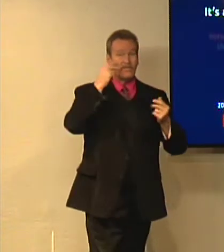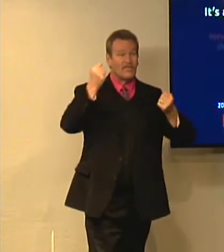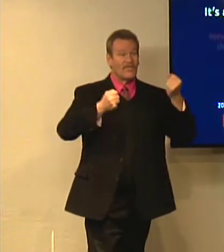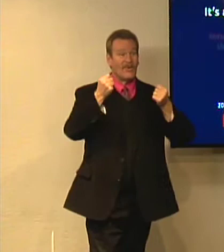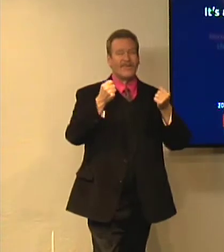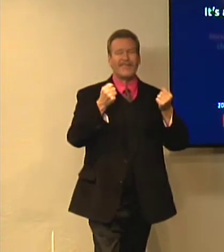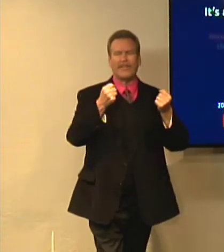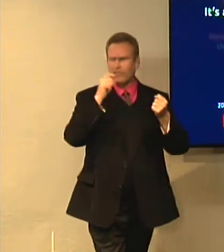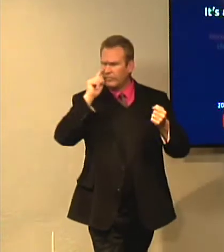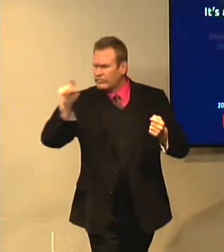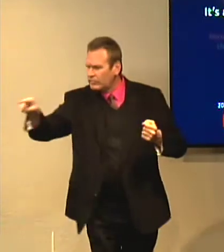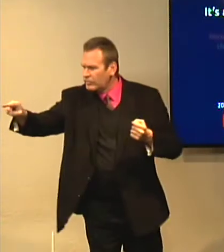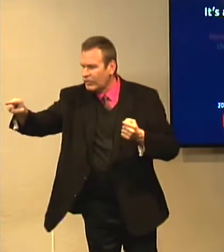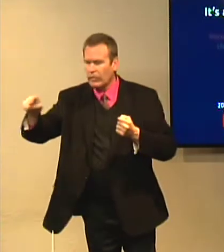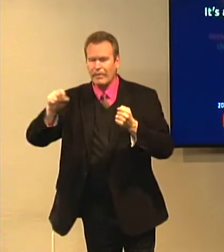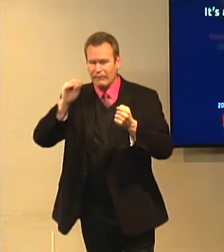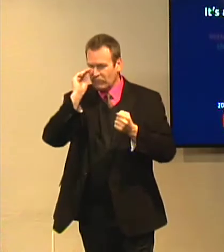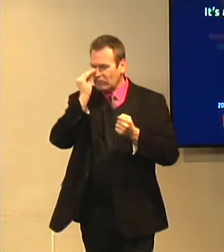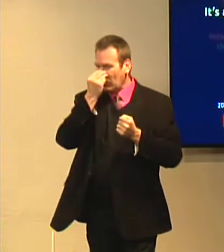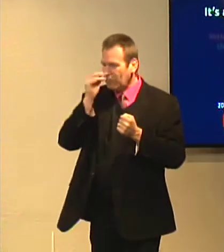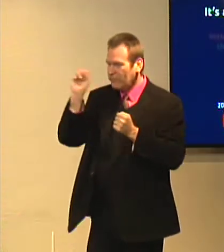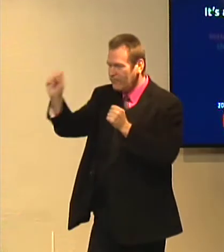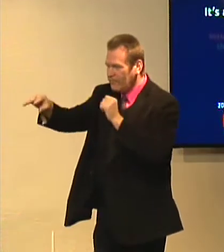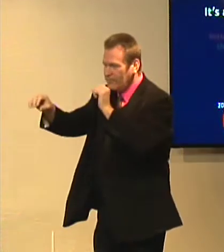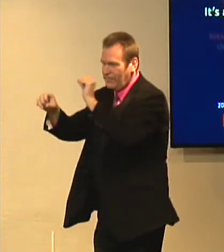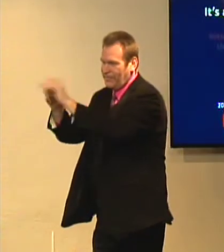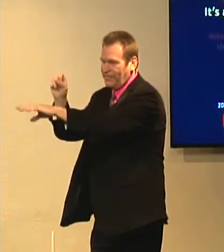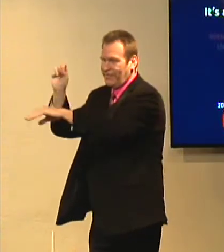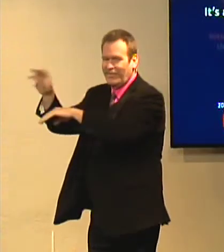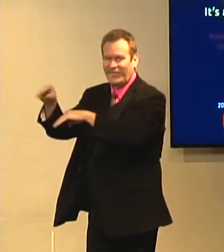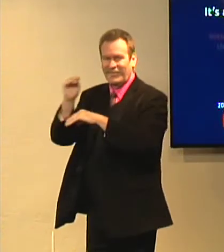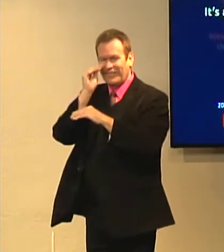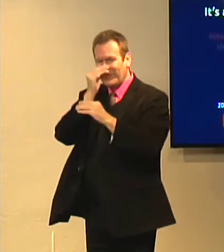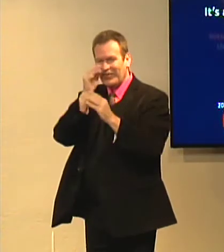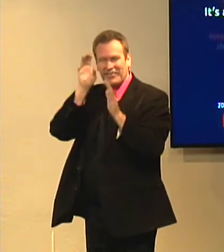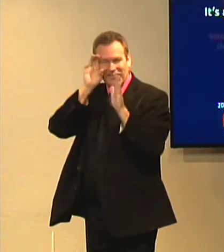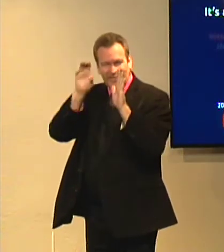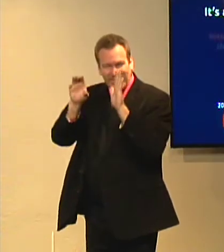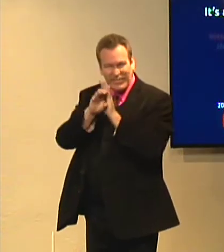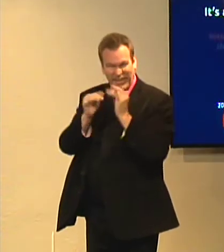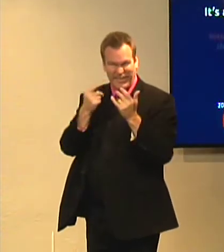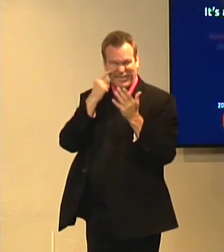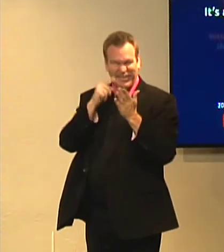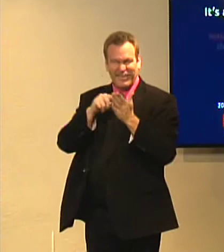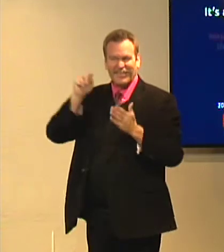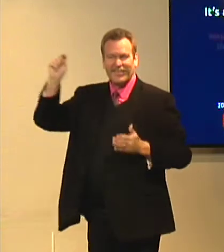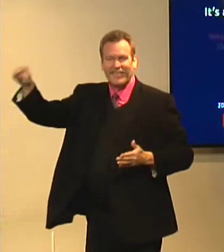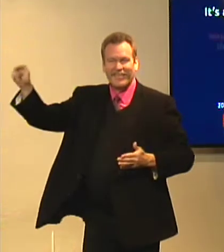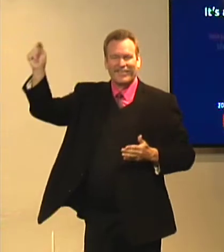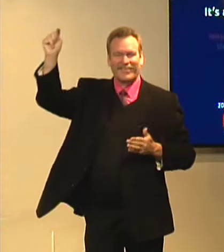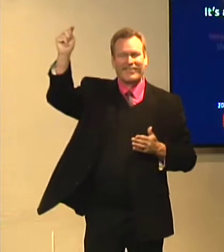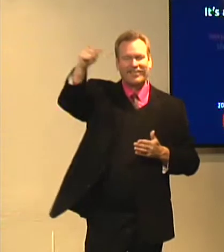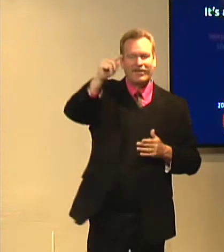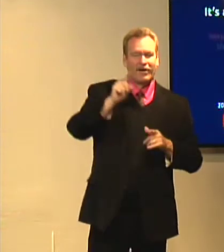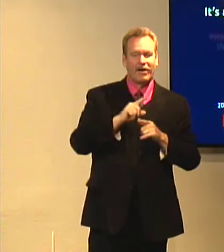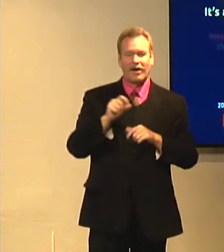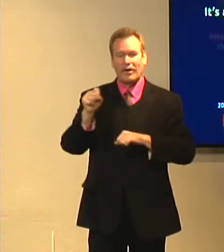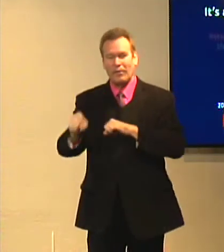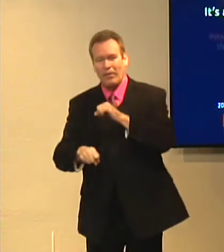example, oftentimes, you know, I notice like people put in flowers or pictures of where a person has passed away because of